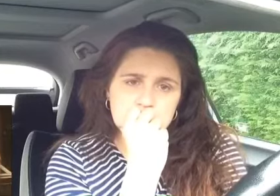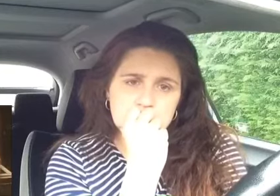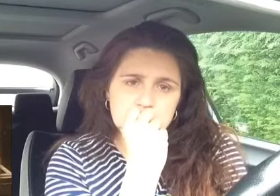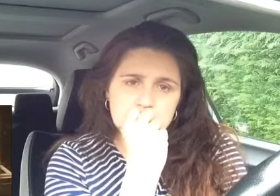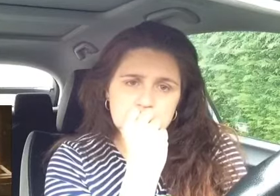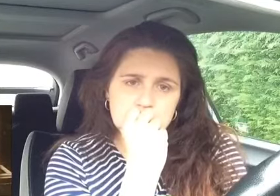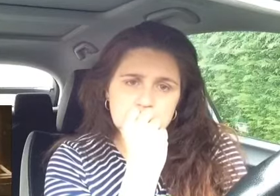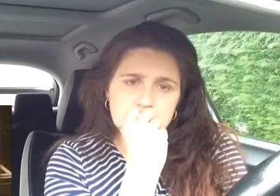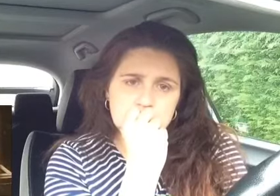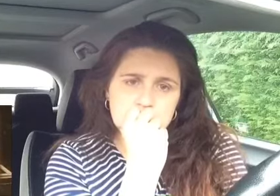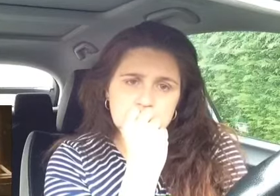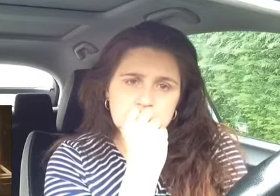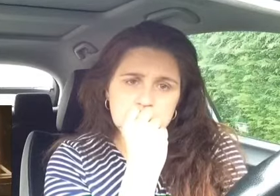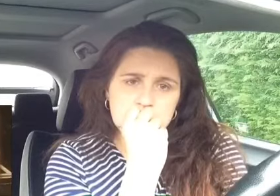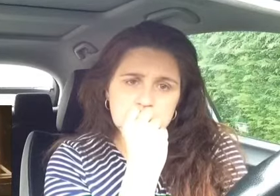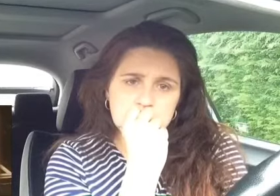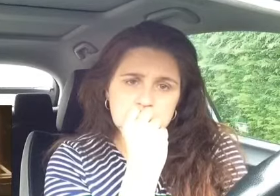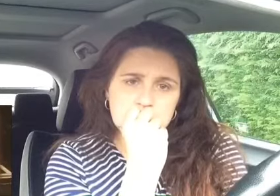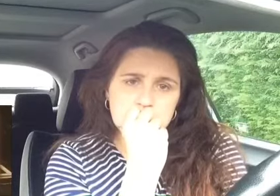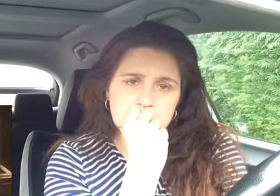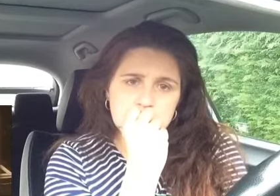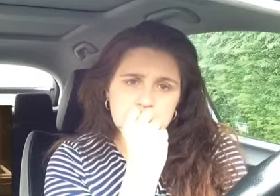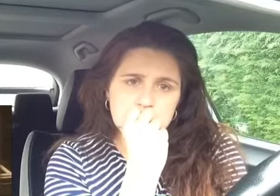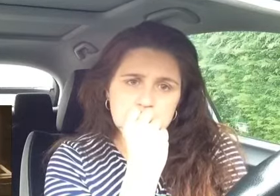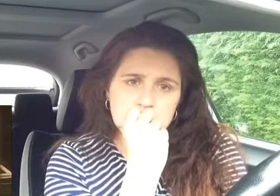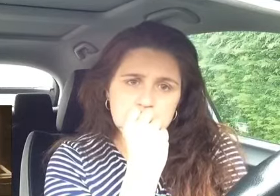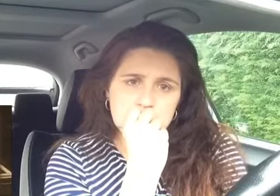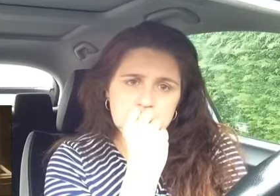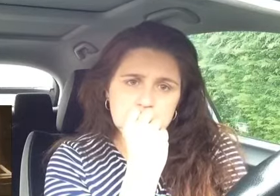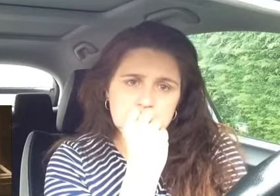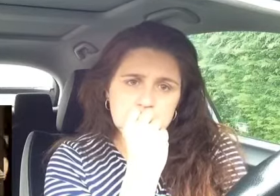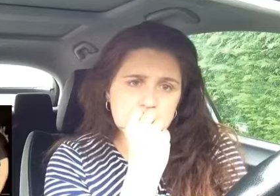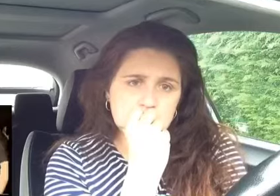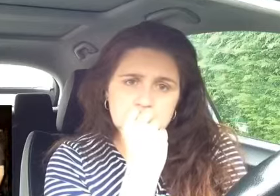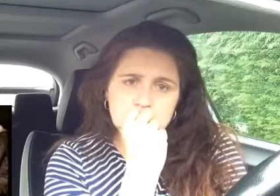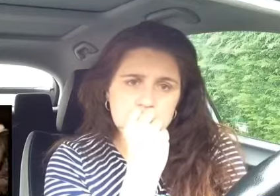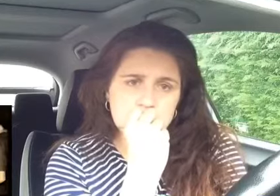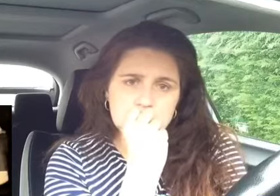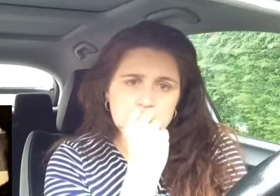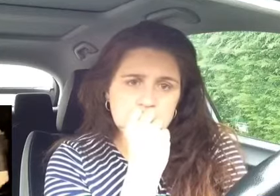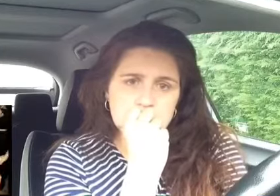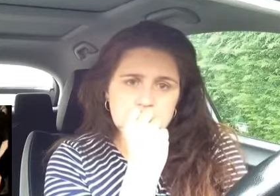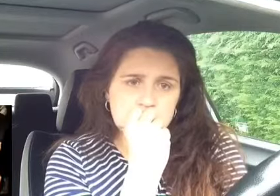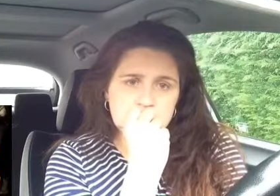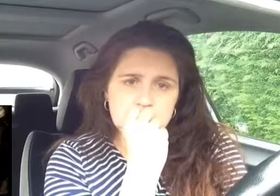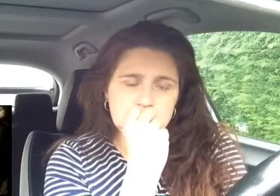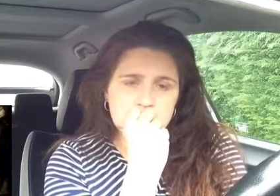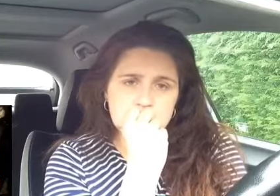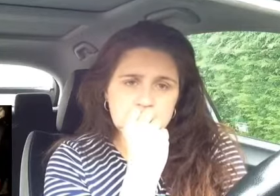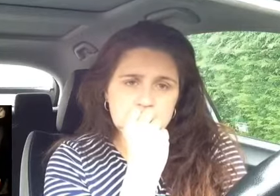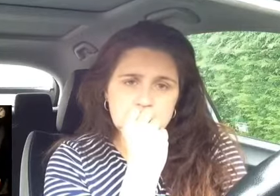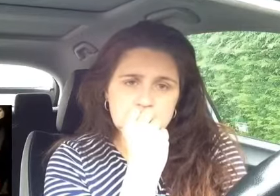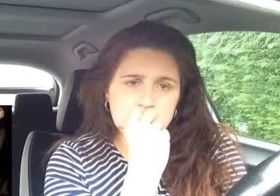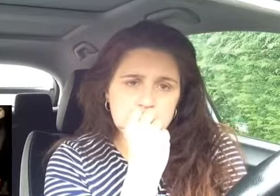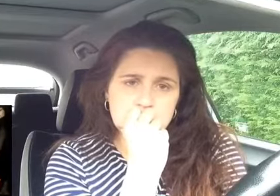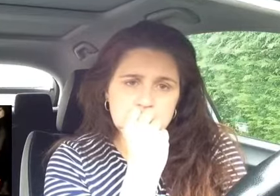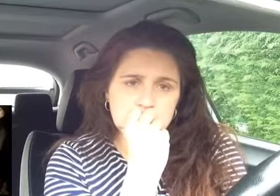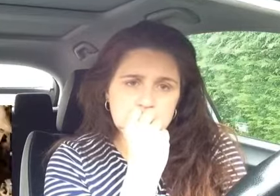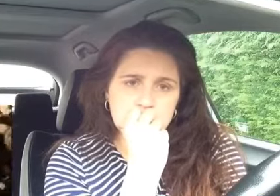business giants and the government officials who make all the real money we have whatever they kick down to us my enemy is not the average white